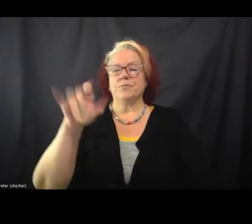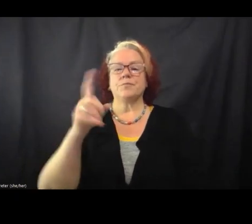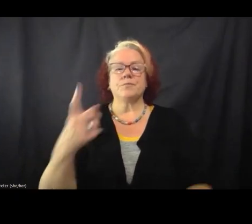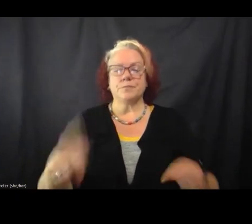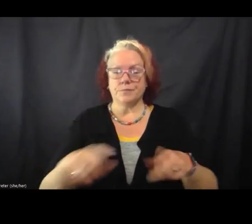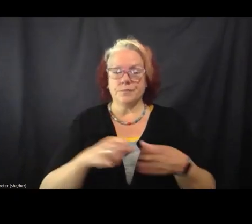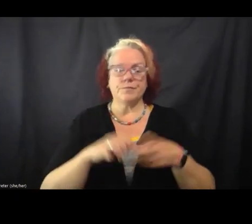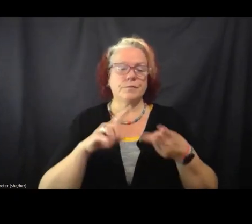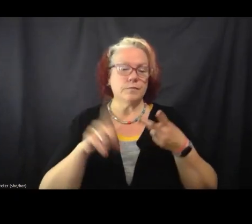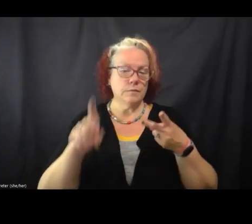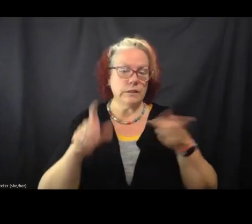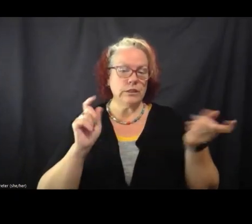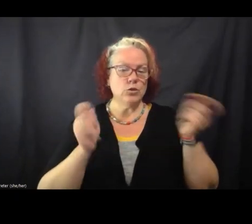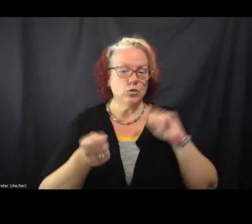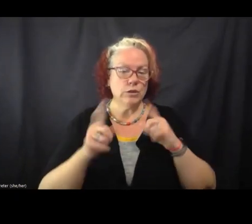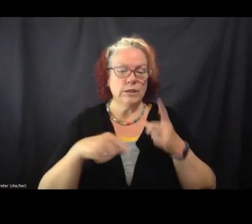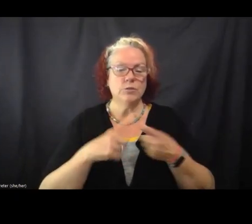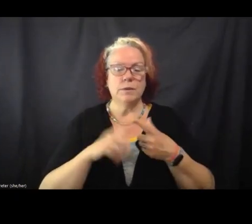about it.